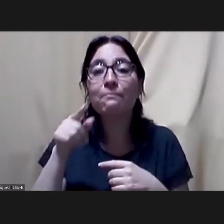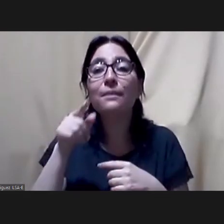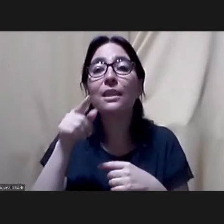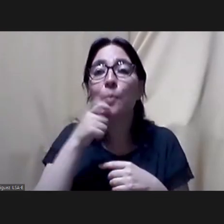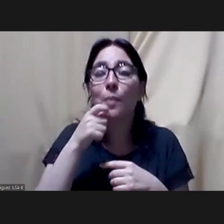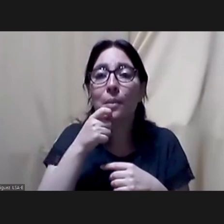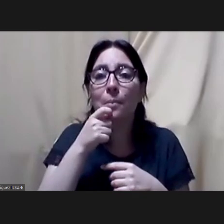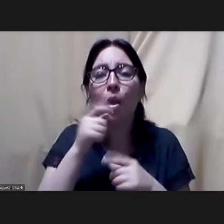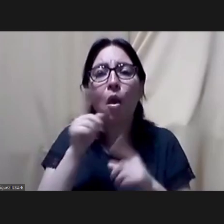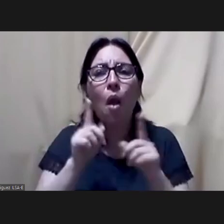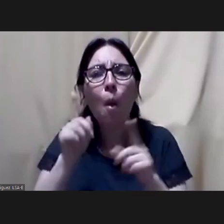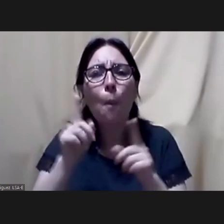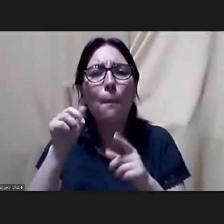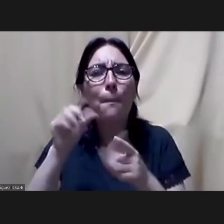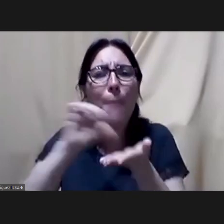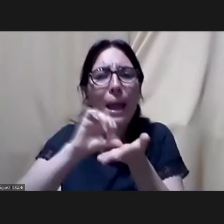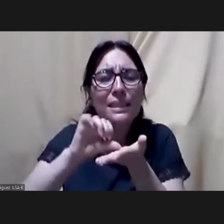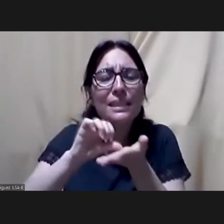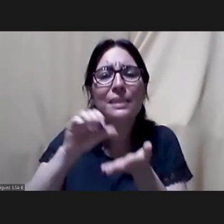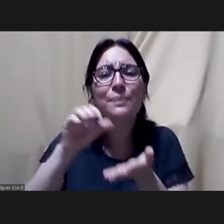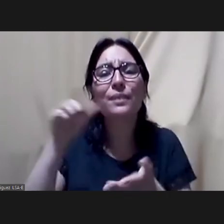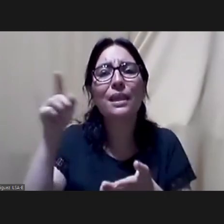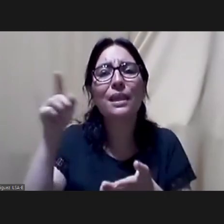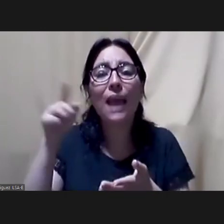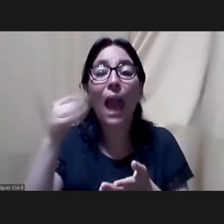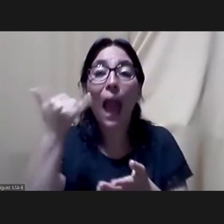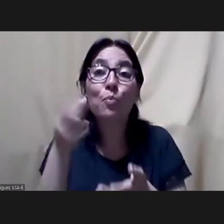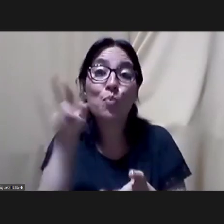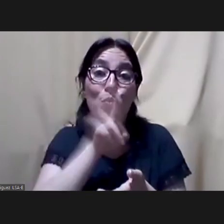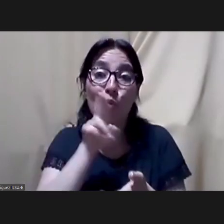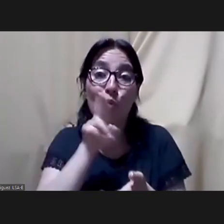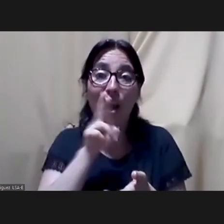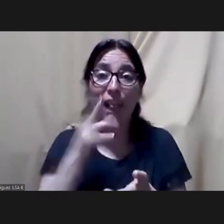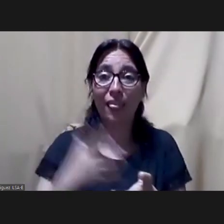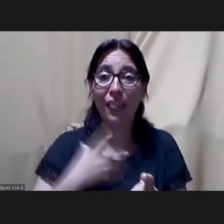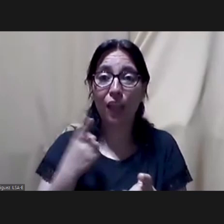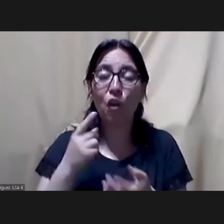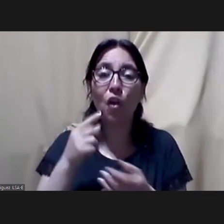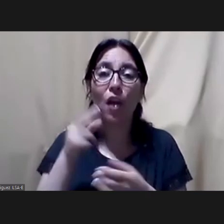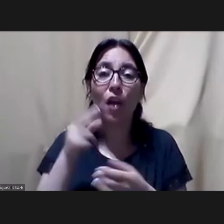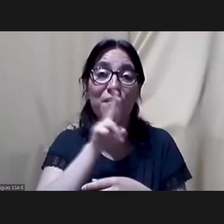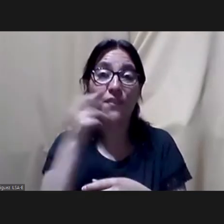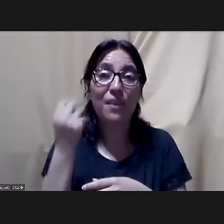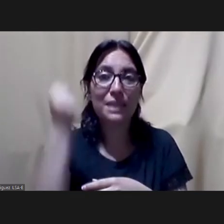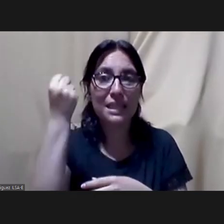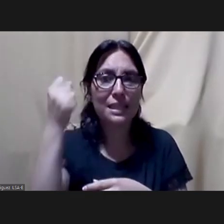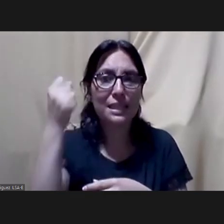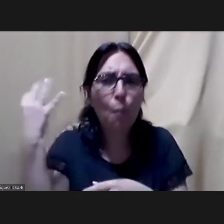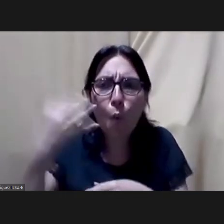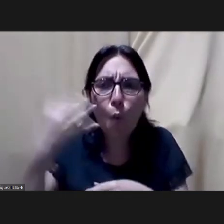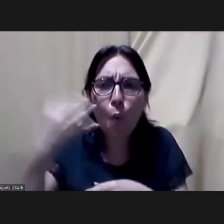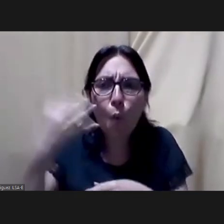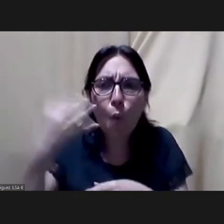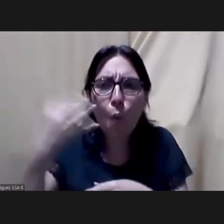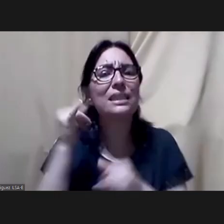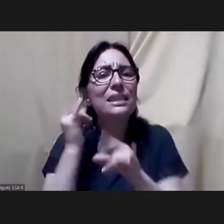in sweden for example the institute is led by a feminist woman and she is very good because she